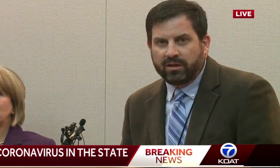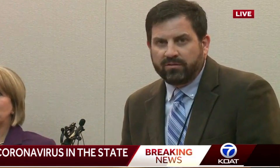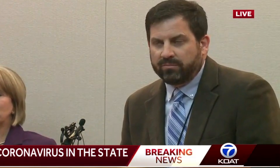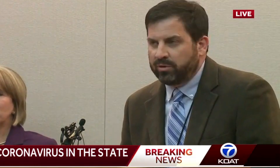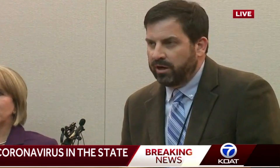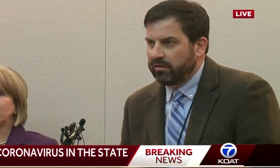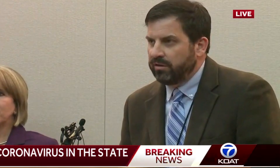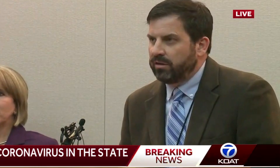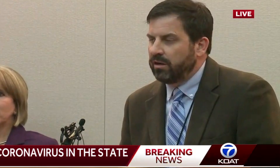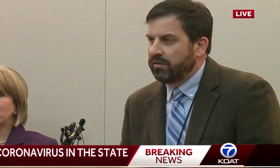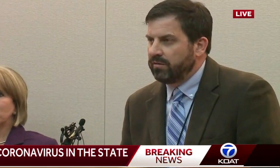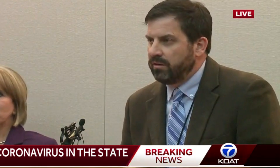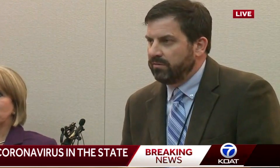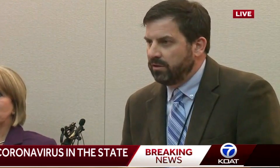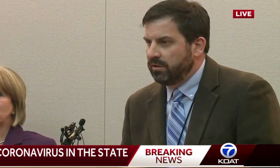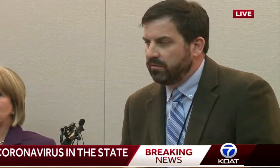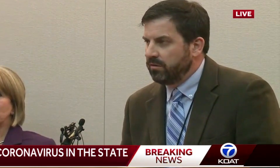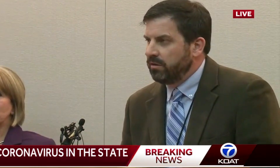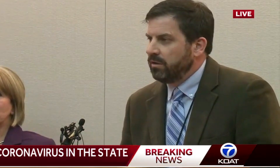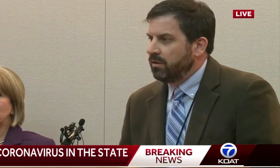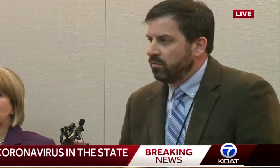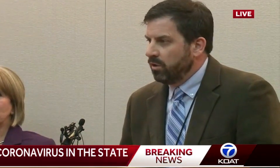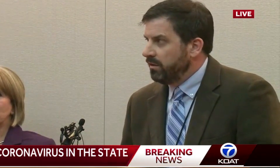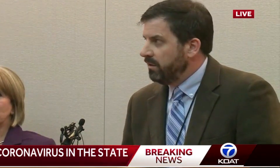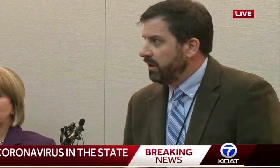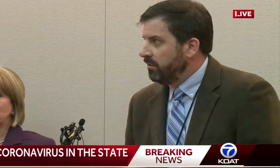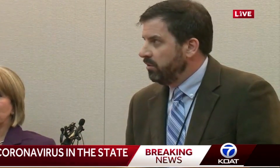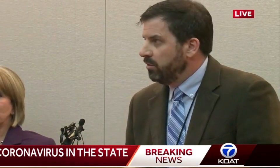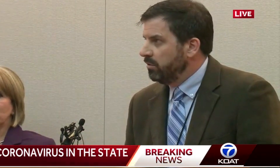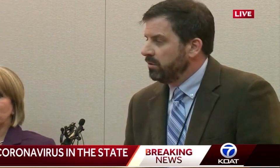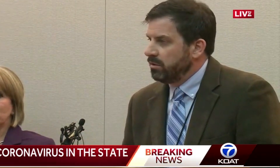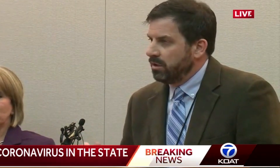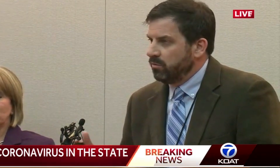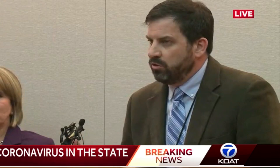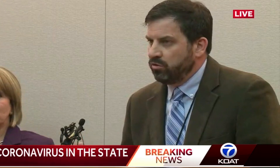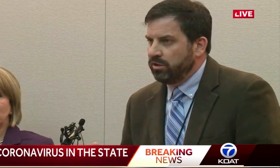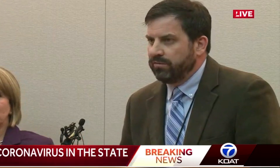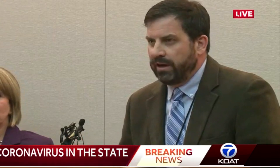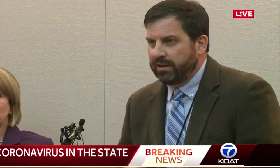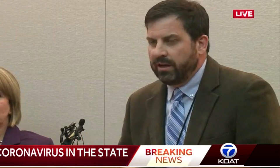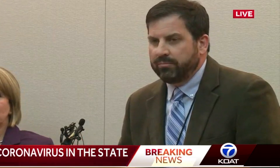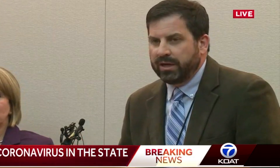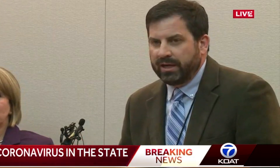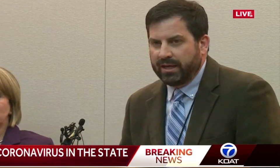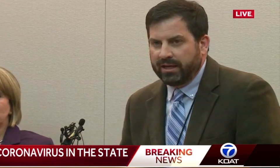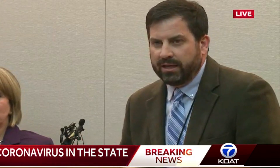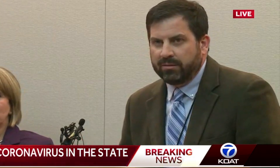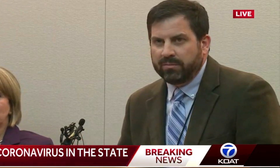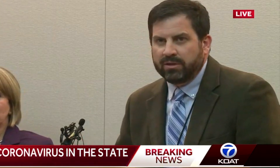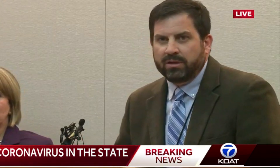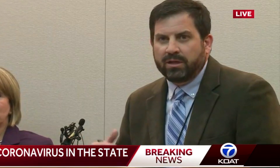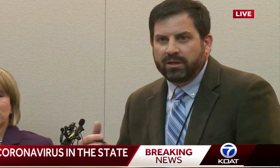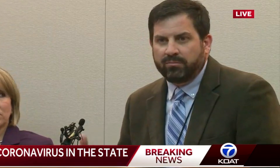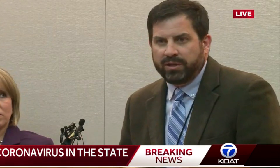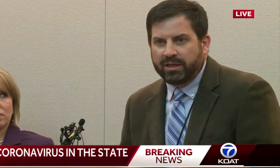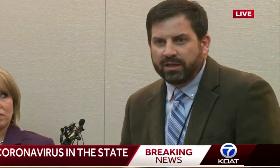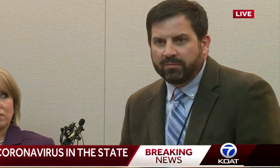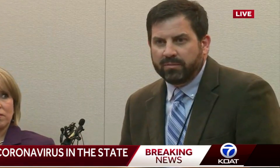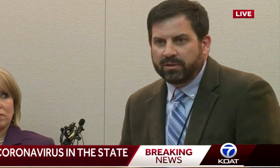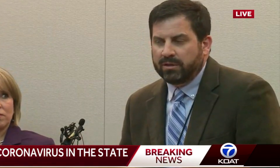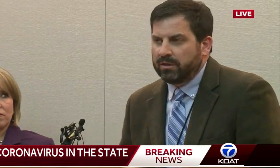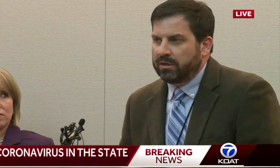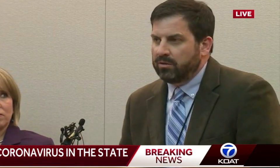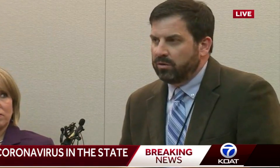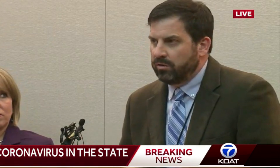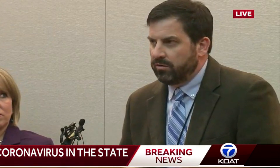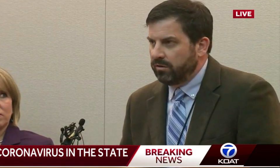14 days prior to their onset of illness, what did they do, and we usually divide it up by a.m. and p